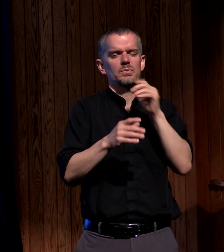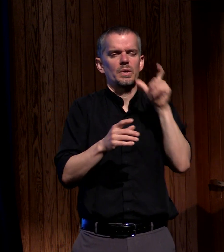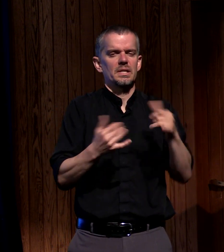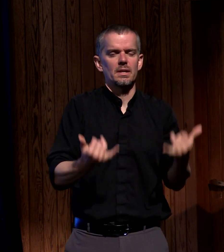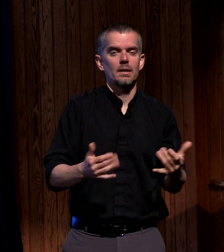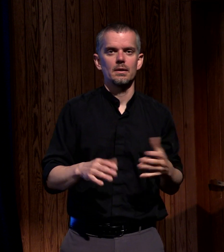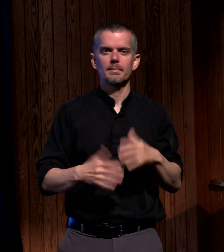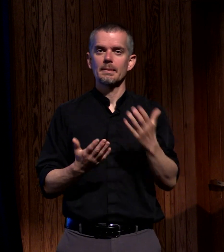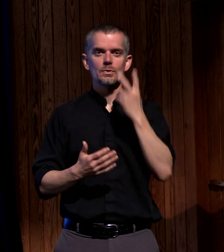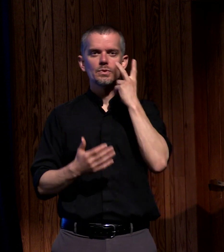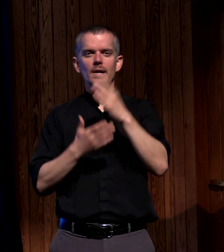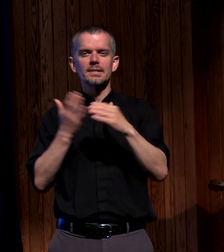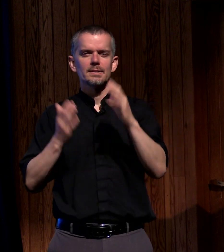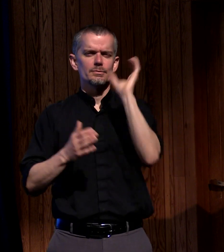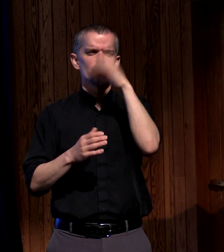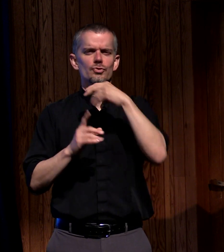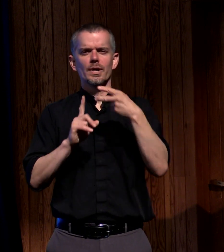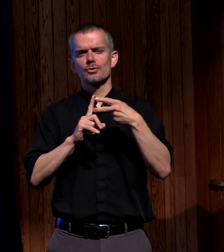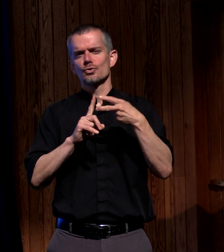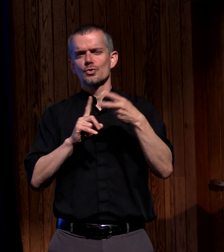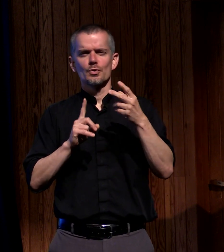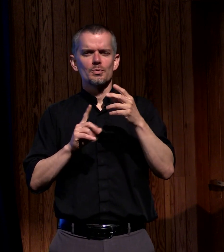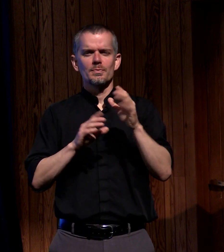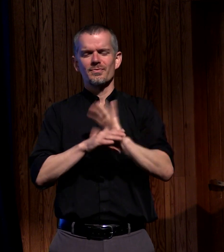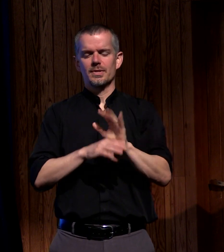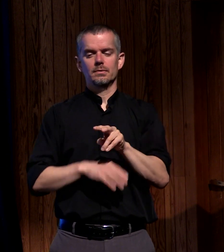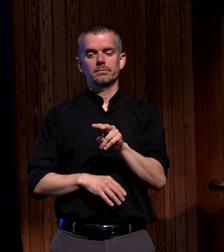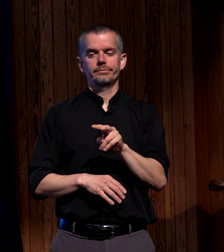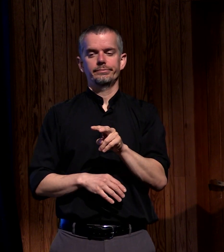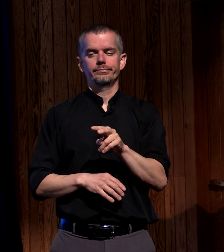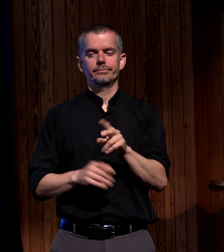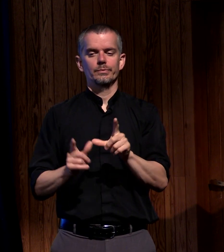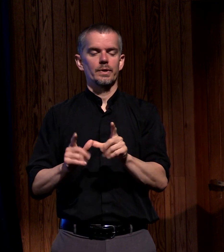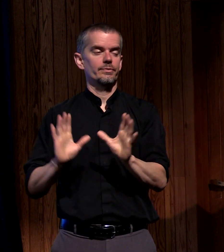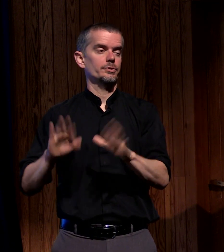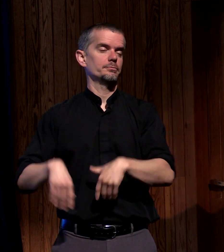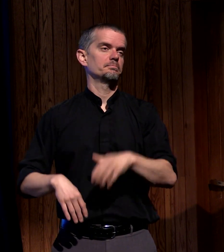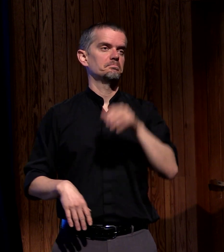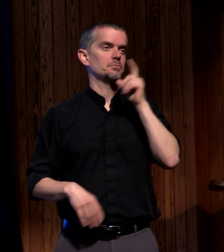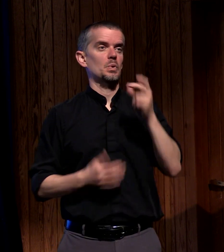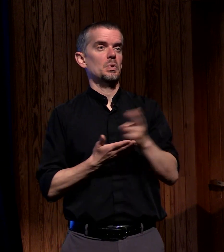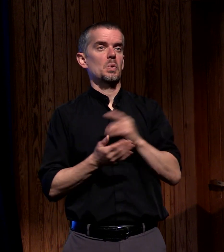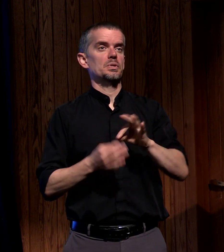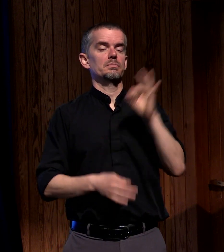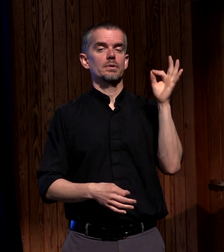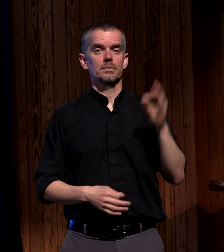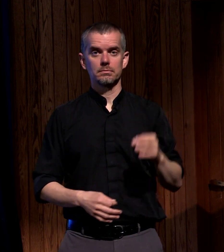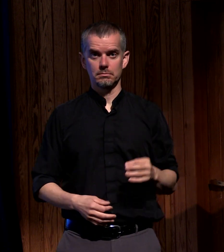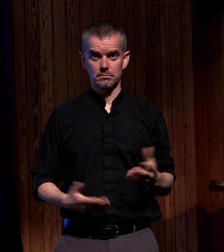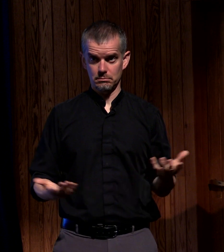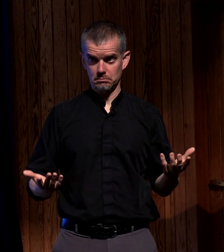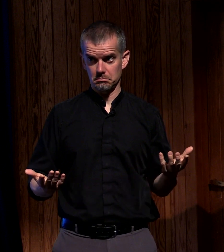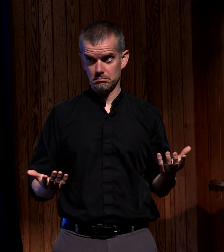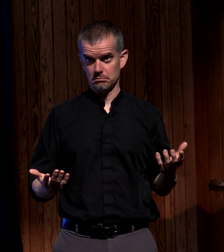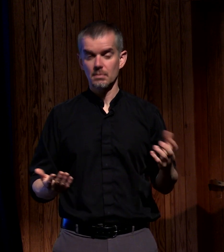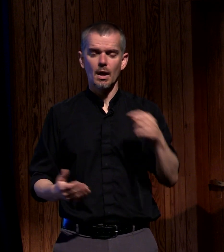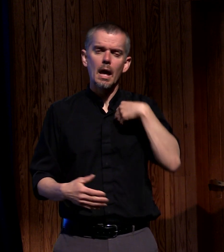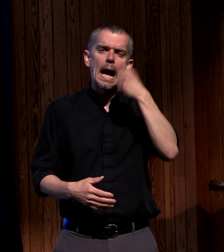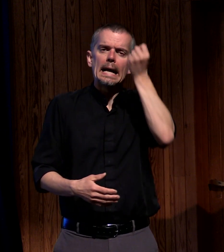YouTube videos of bowing or whatever and you're like I'm good we're good I get that but I